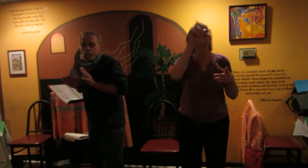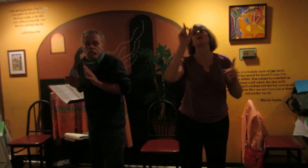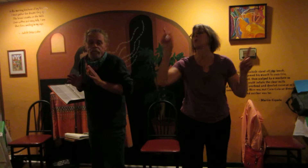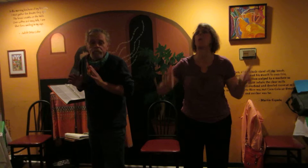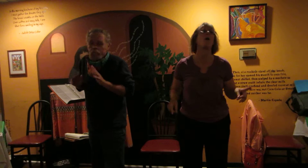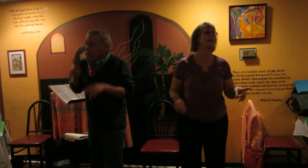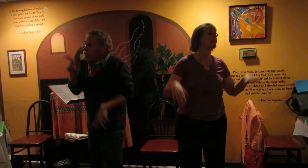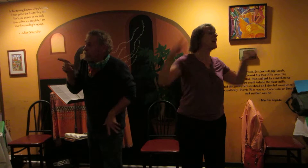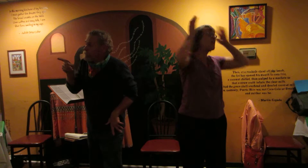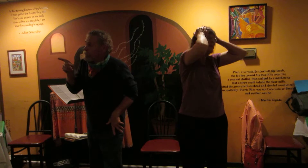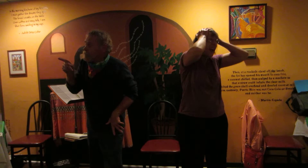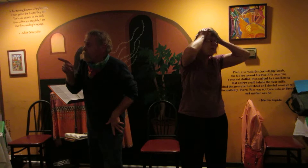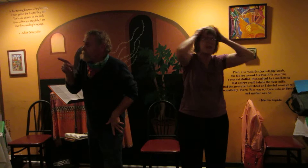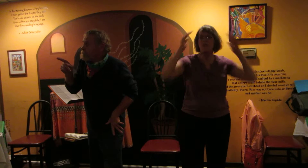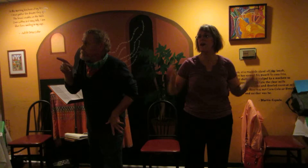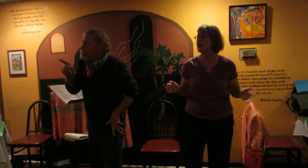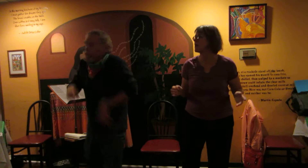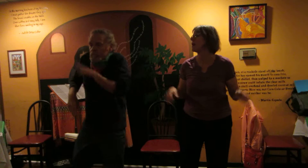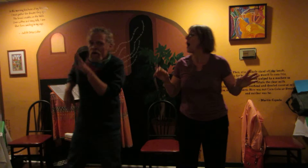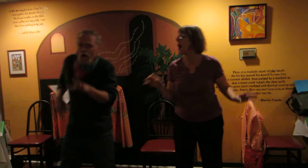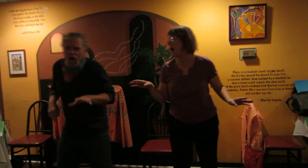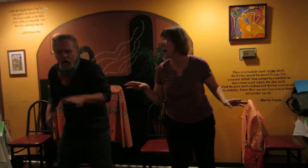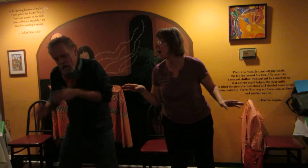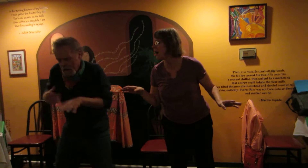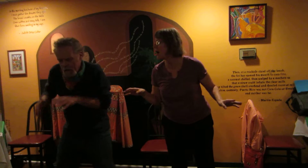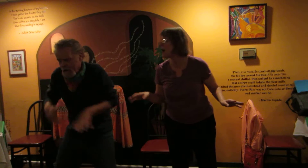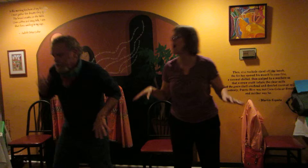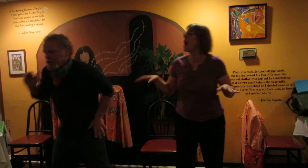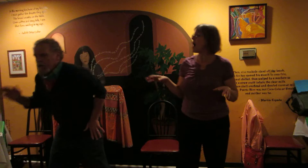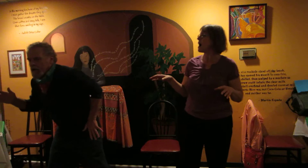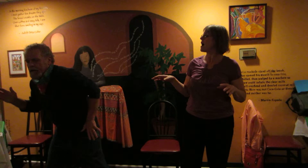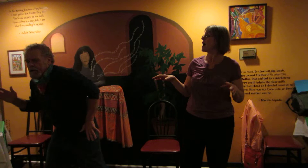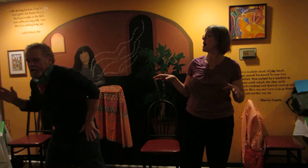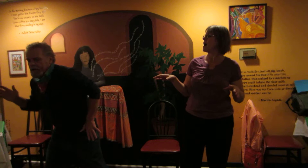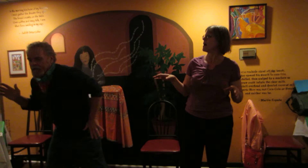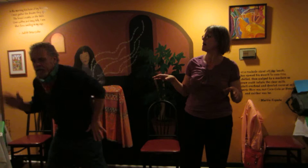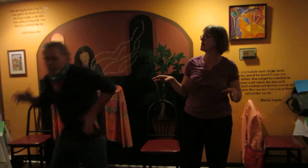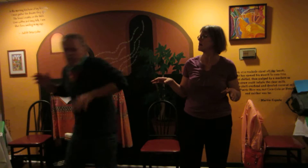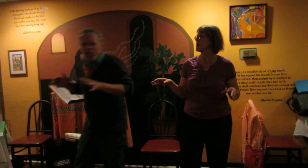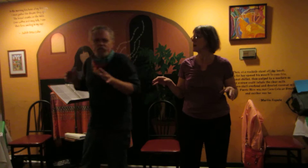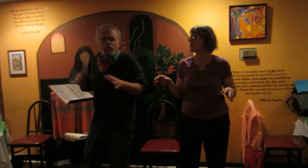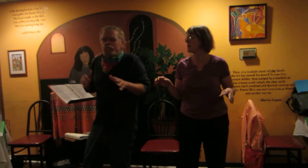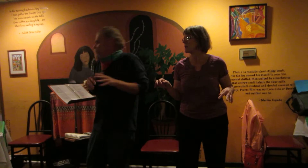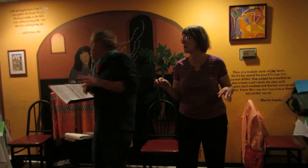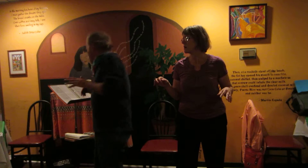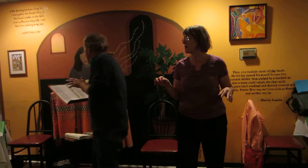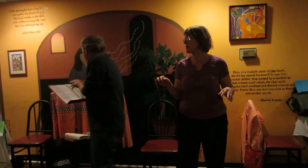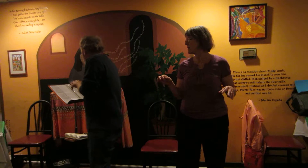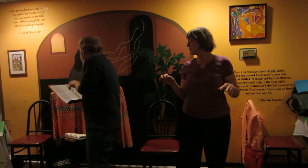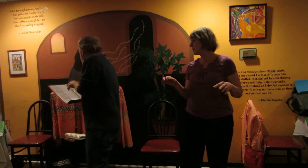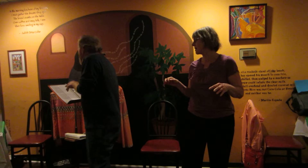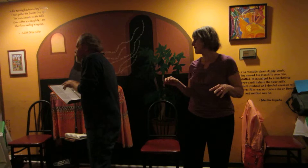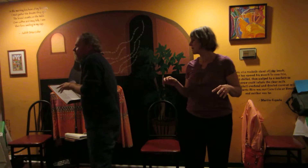No fingers were pointing as he had frightfully feared. Ah ha ha ha. Ah ha ha. It's where...